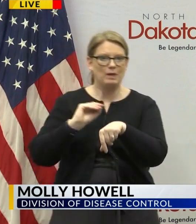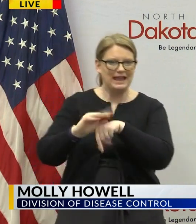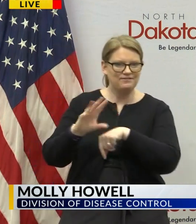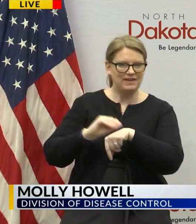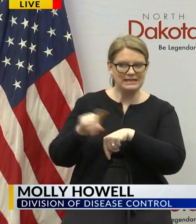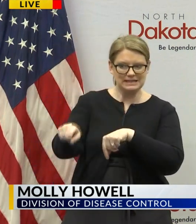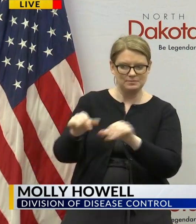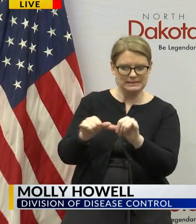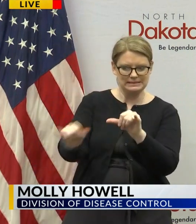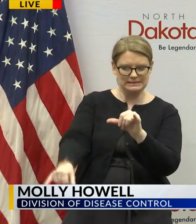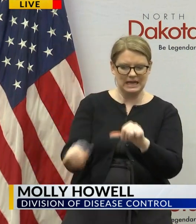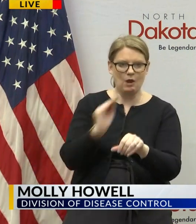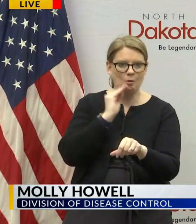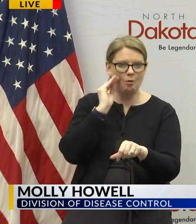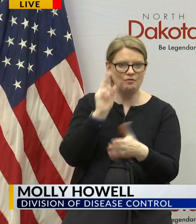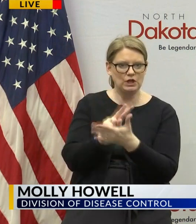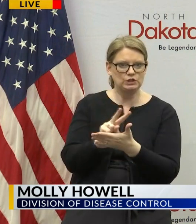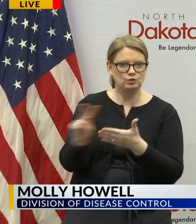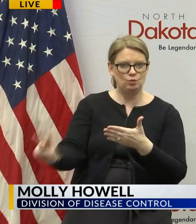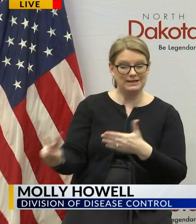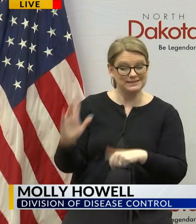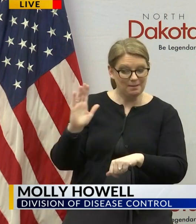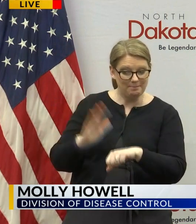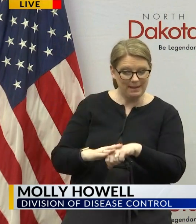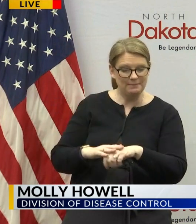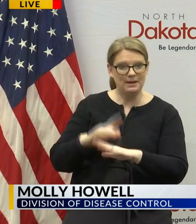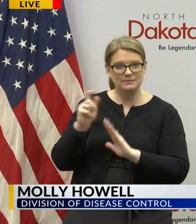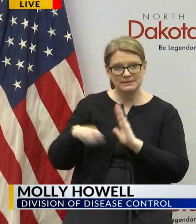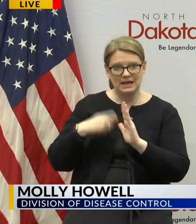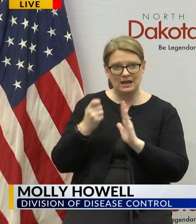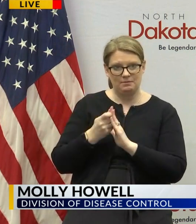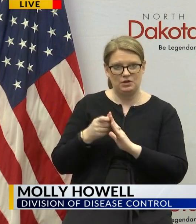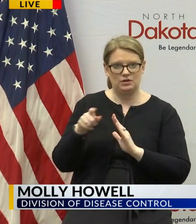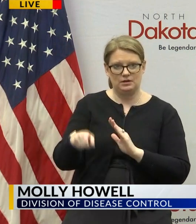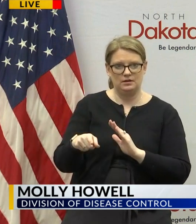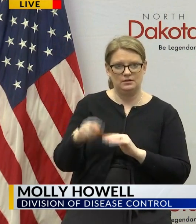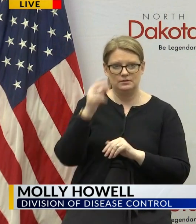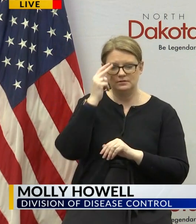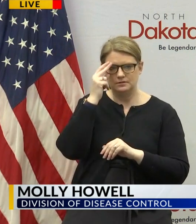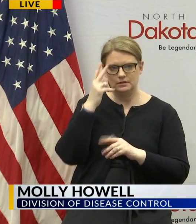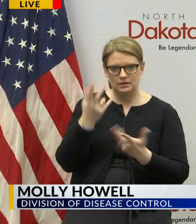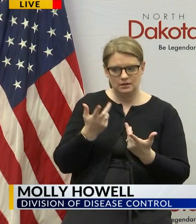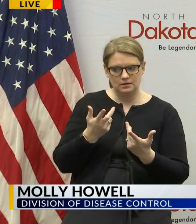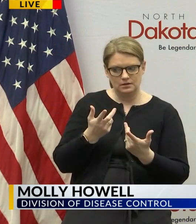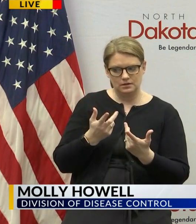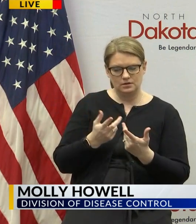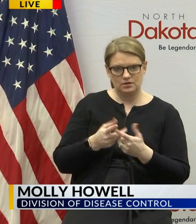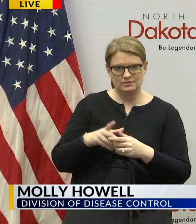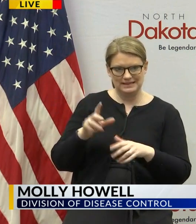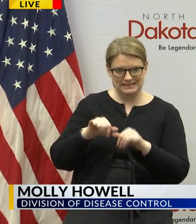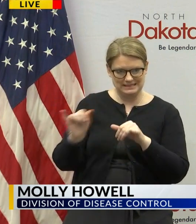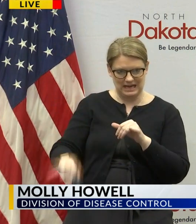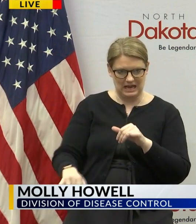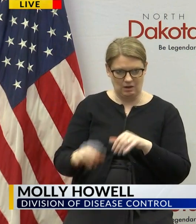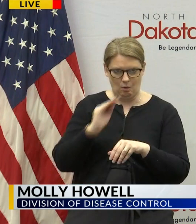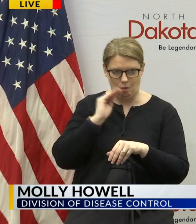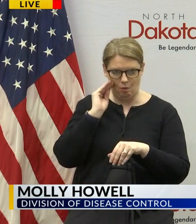for two weeks that would be the minimum time period from the last time they were exposed to somebody with COVID-19